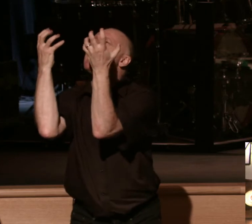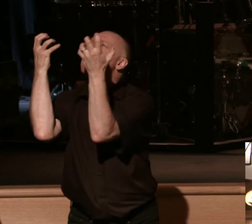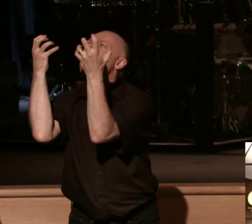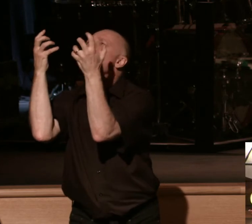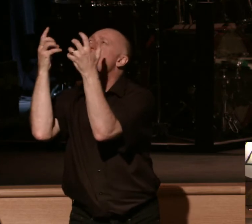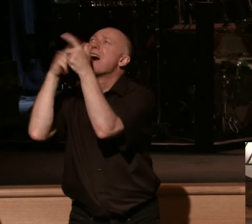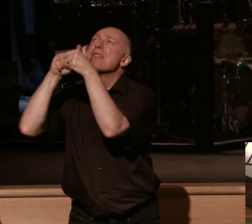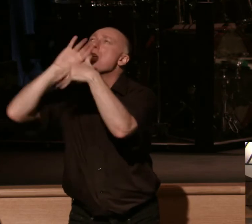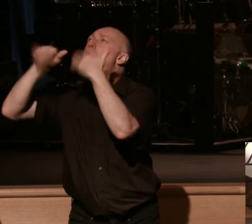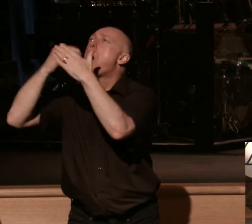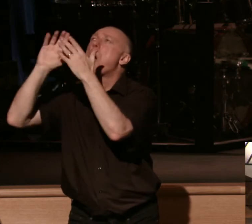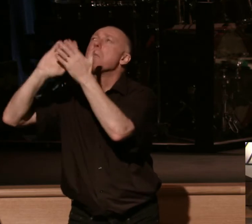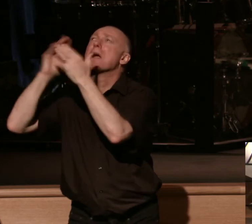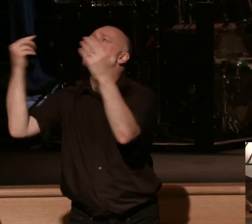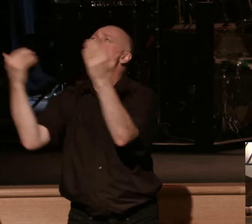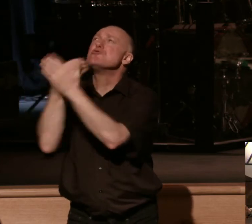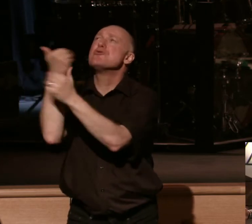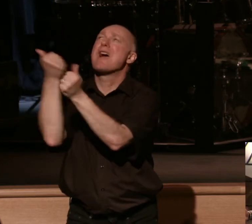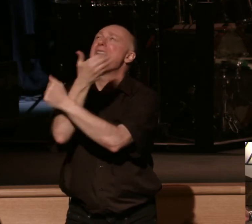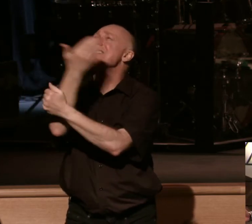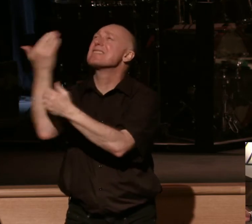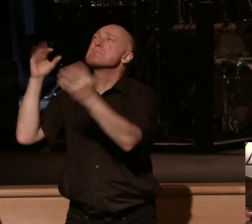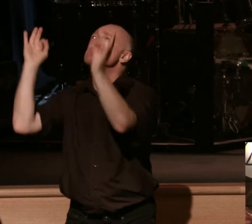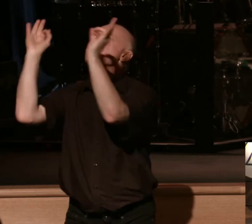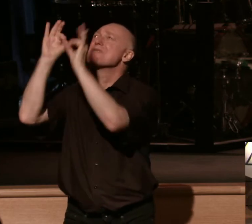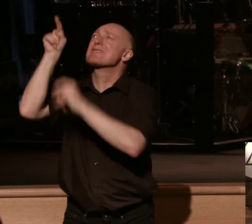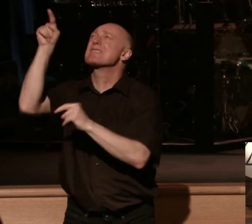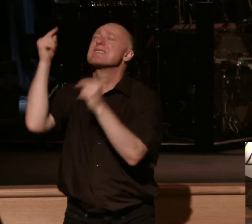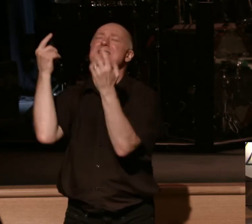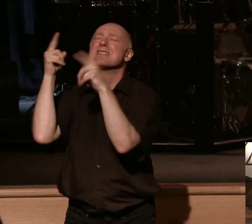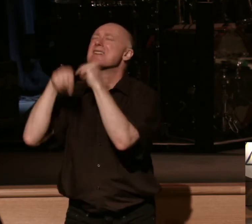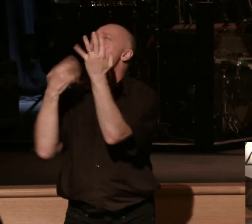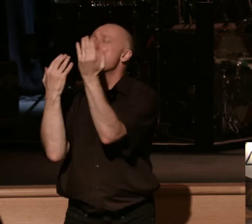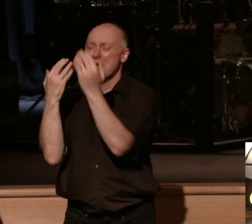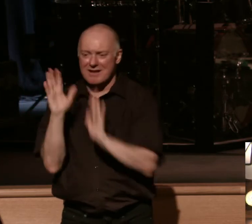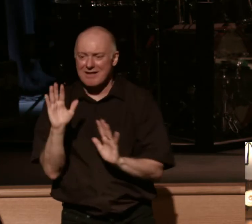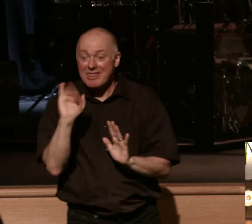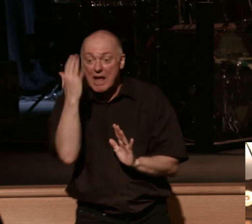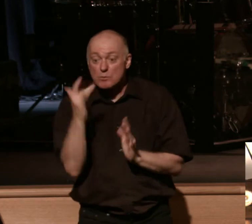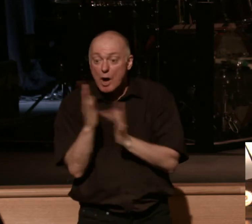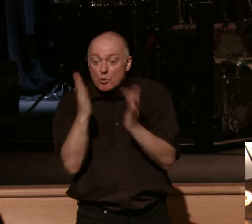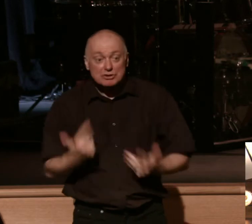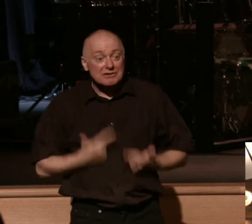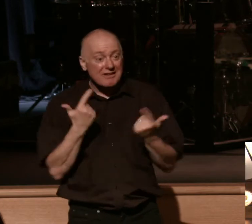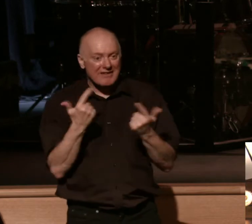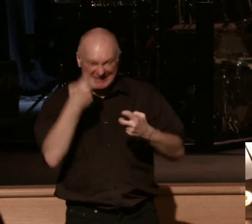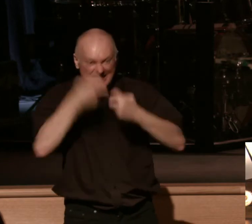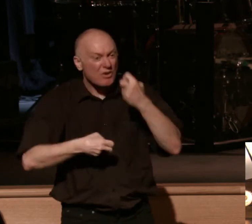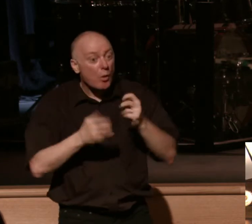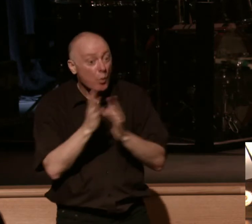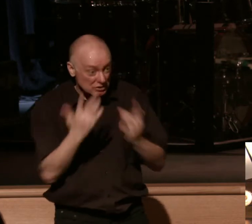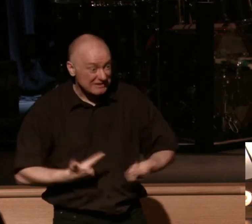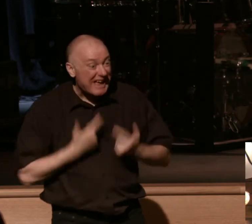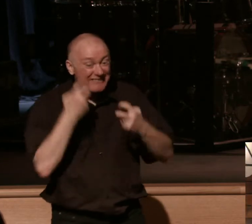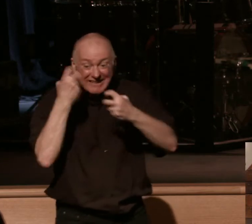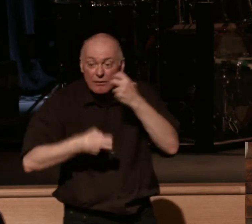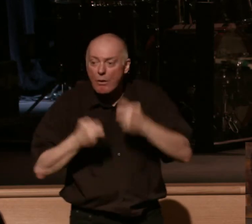will be made new and everything will be perfect. Don't you see this is why the Christian life is often so difficult because we've